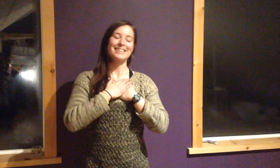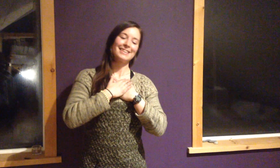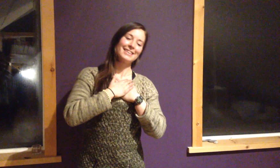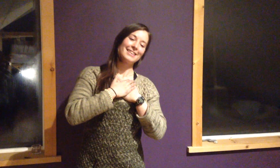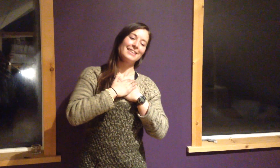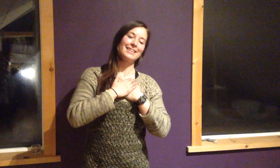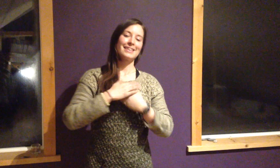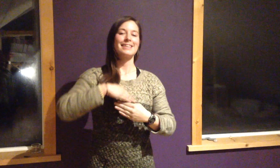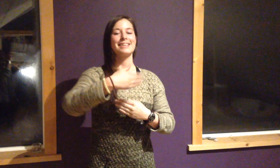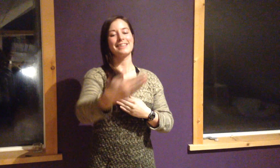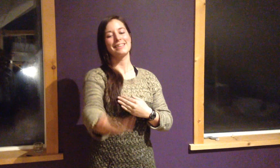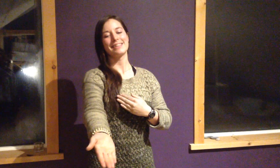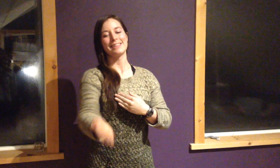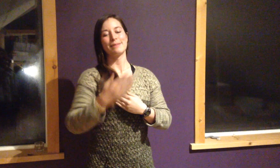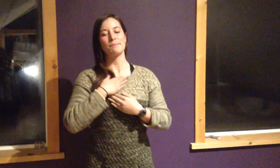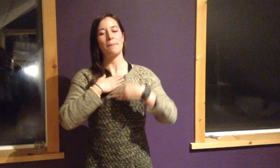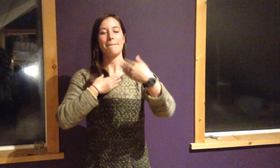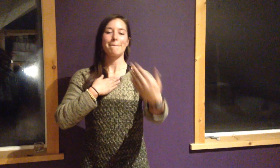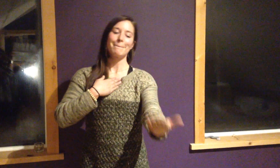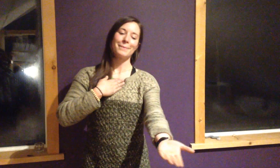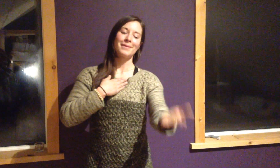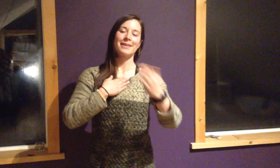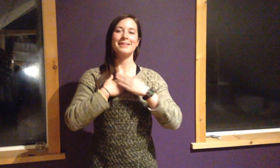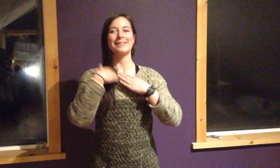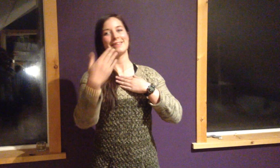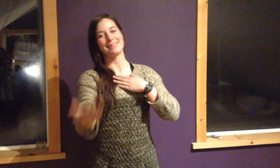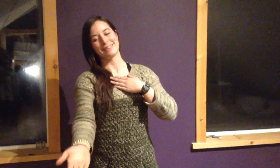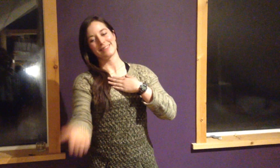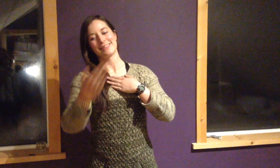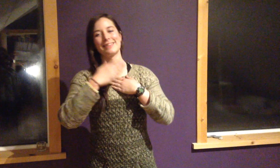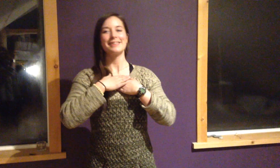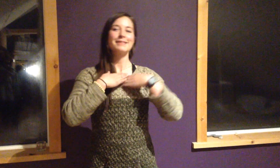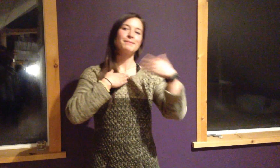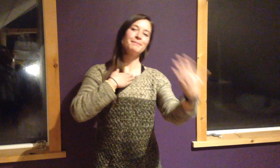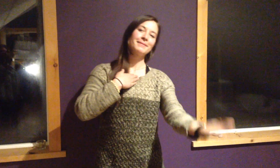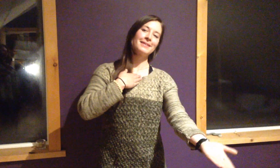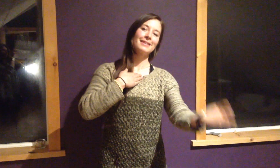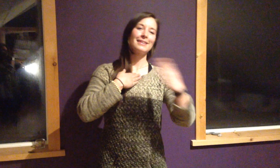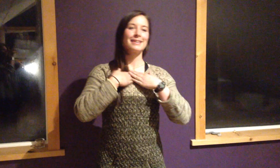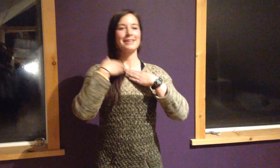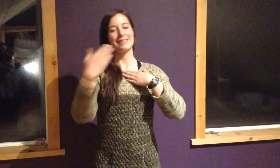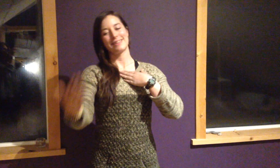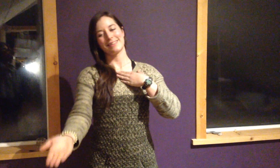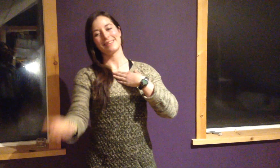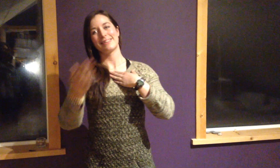I know I can serve, I know I can serve,